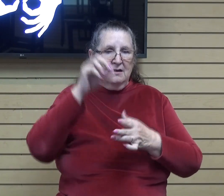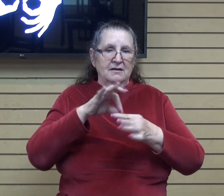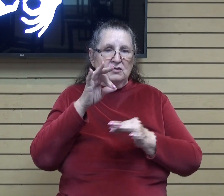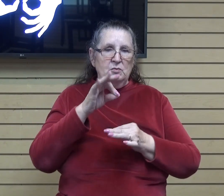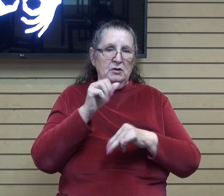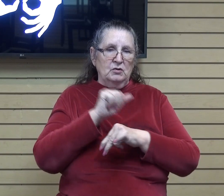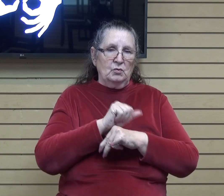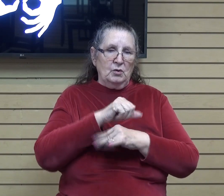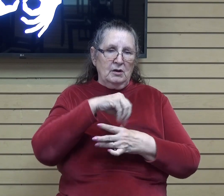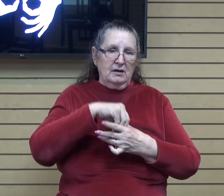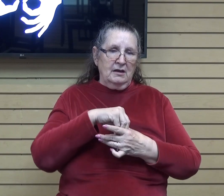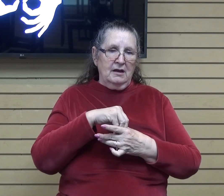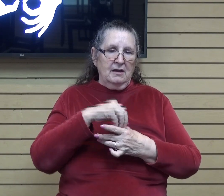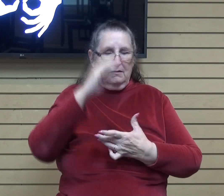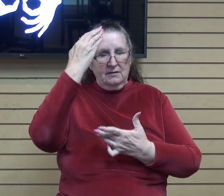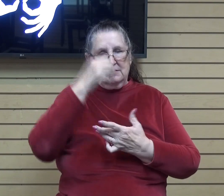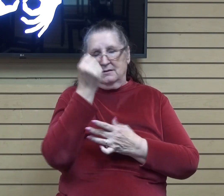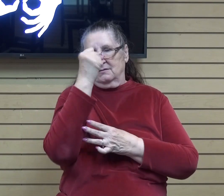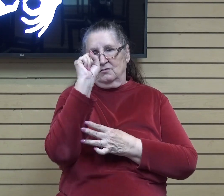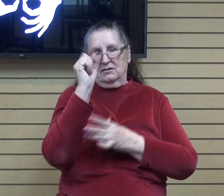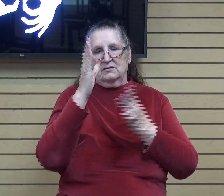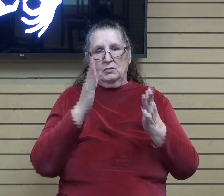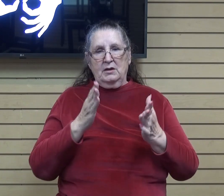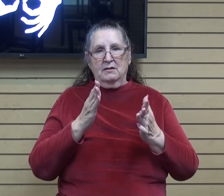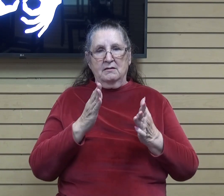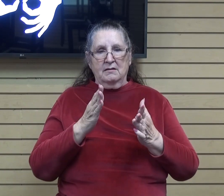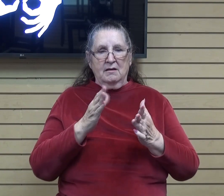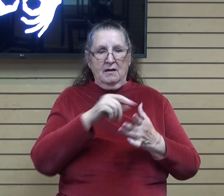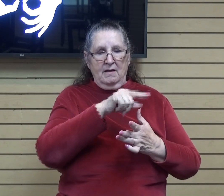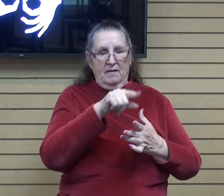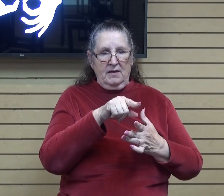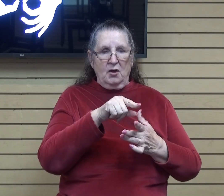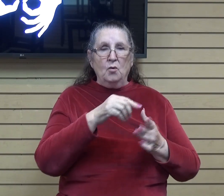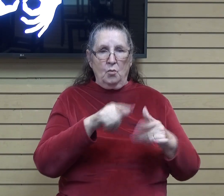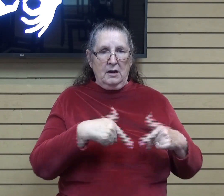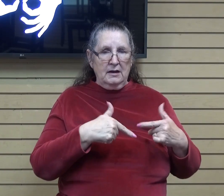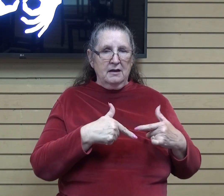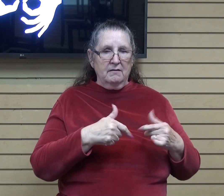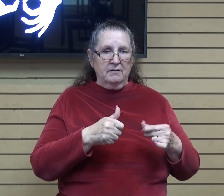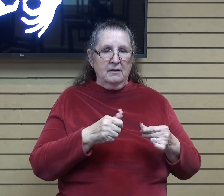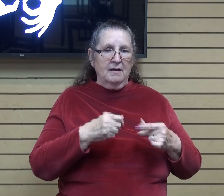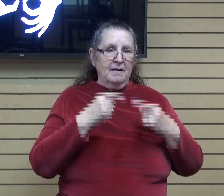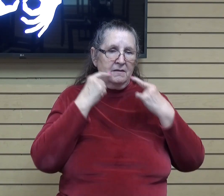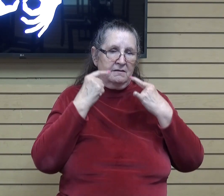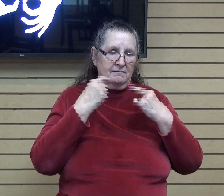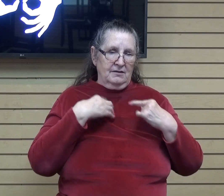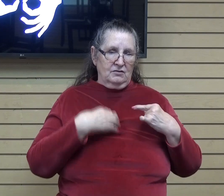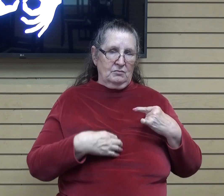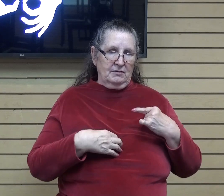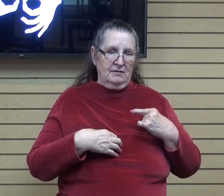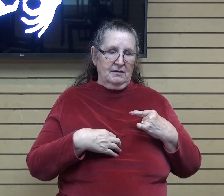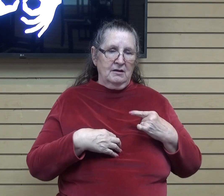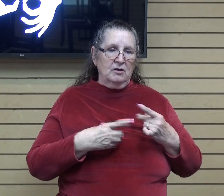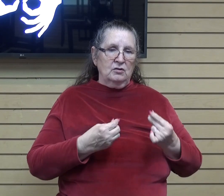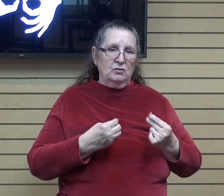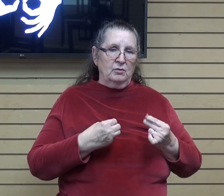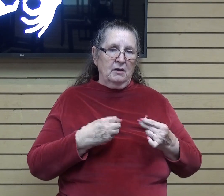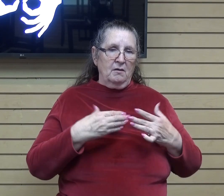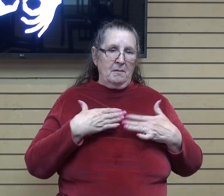in the sons of disobedience, among whom we all once lived in the passions of our flesh, carrying out the desires of our body and the